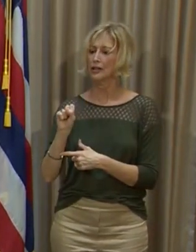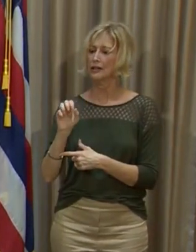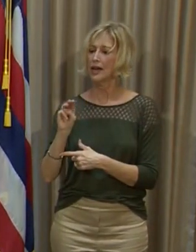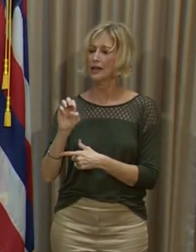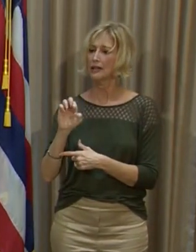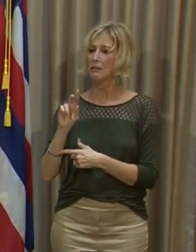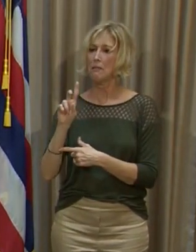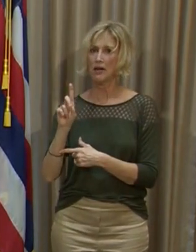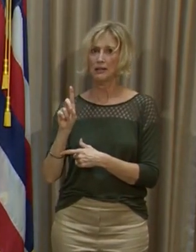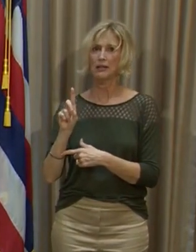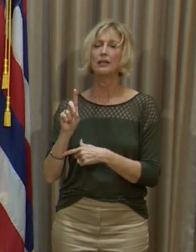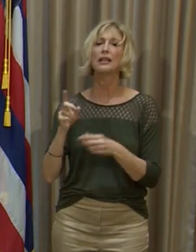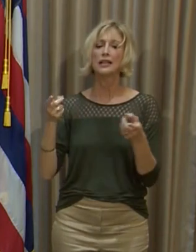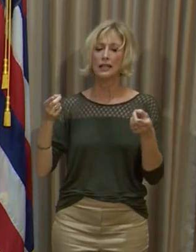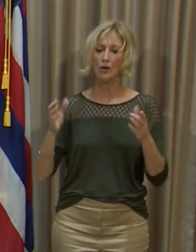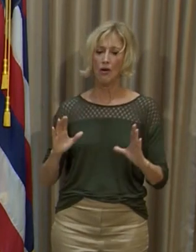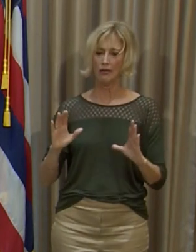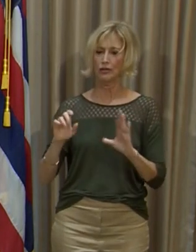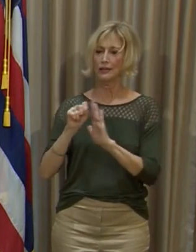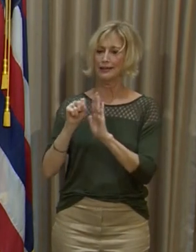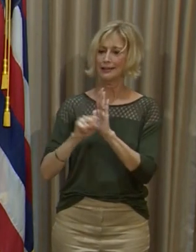Director of the State Laboratories Division.